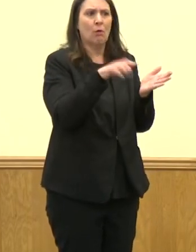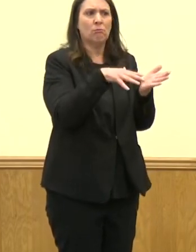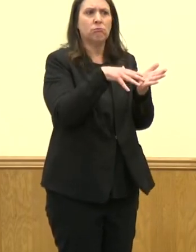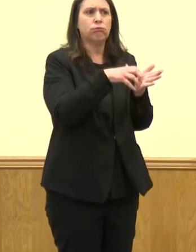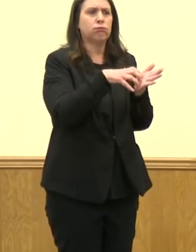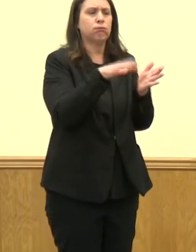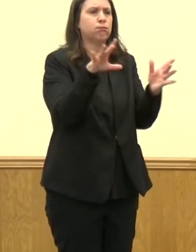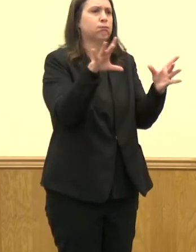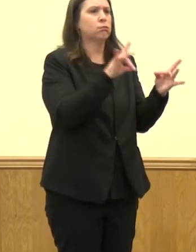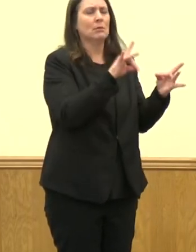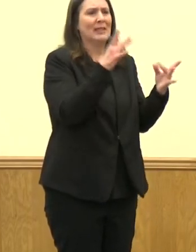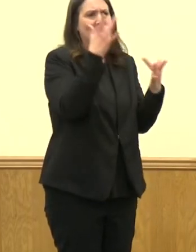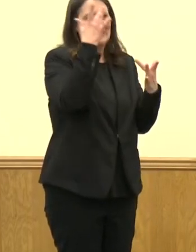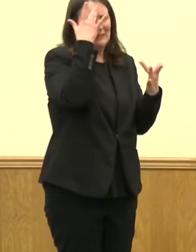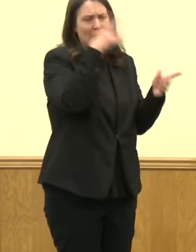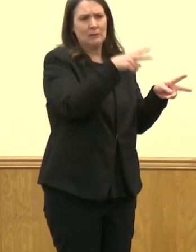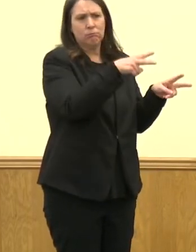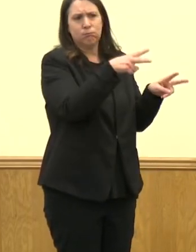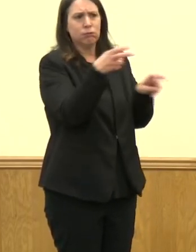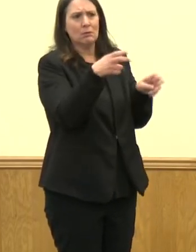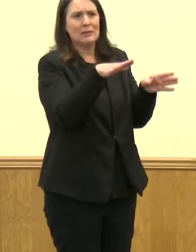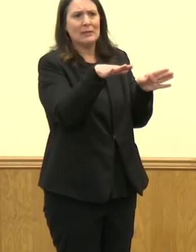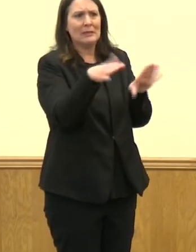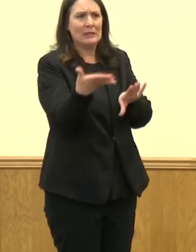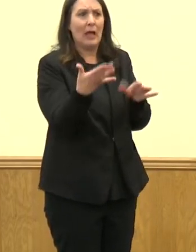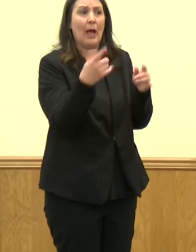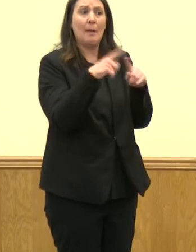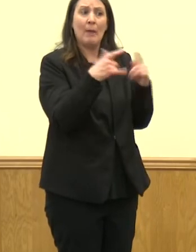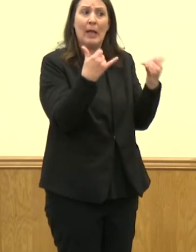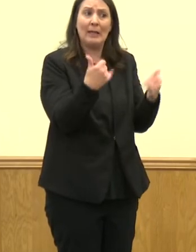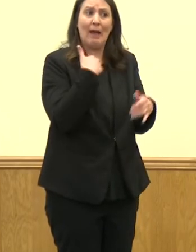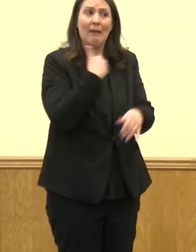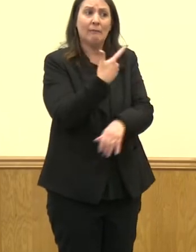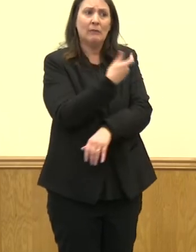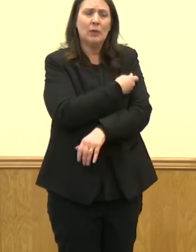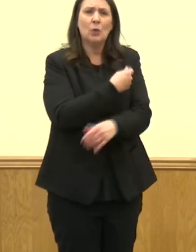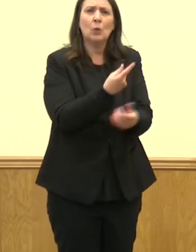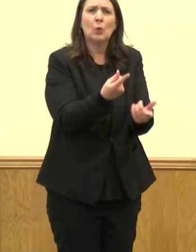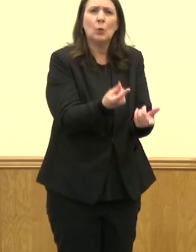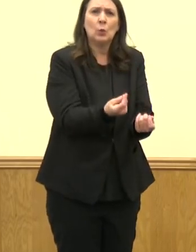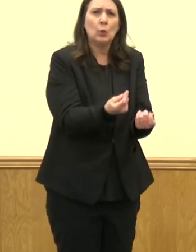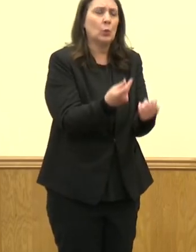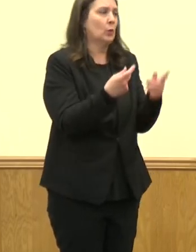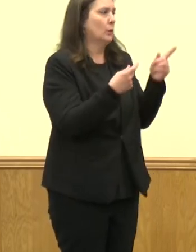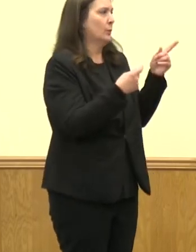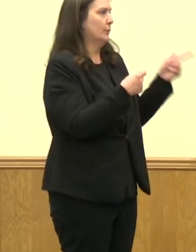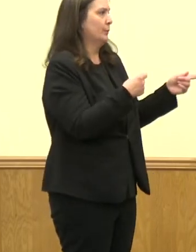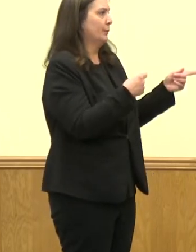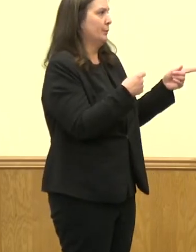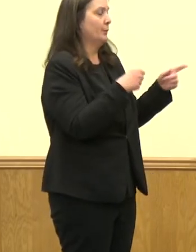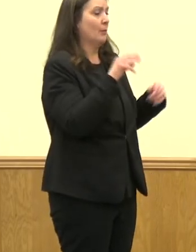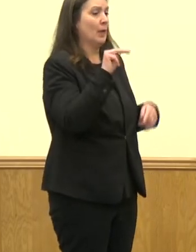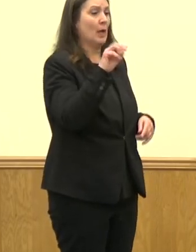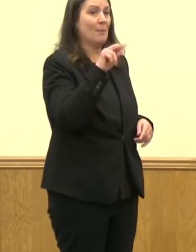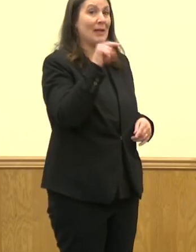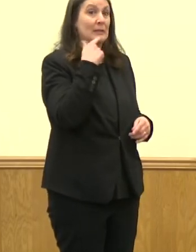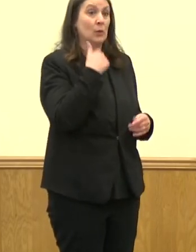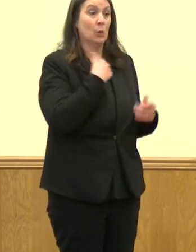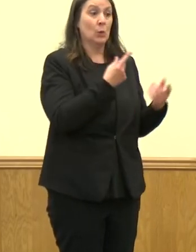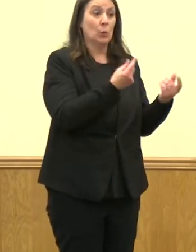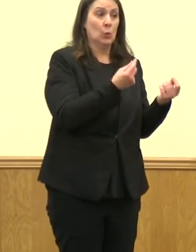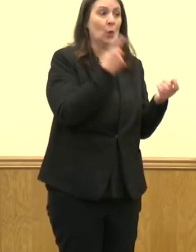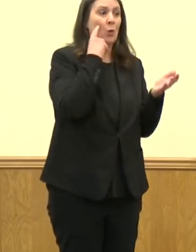vaccinated now? So in terms of our nursing home population, especially now with vaccines, what we are seeing is that